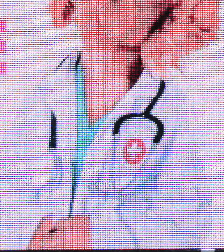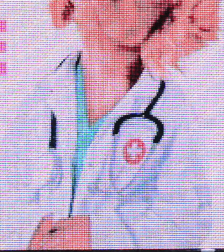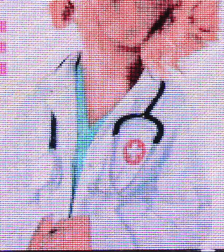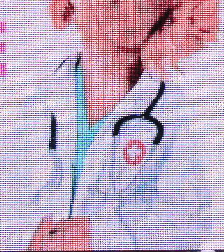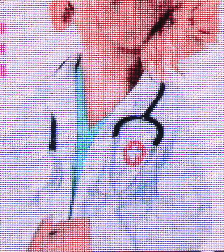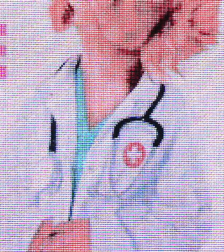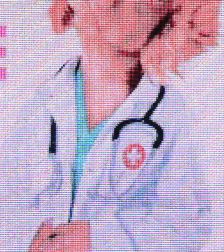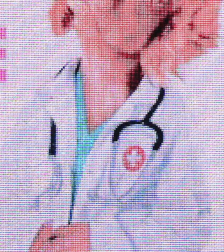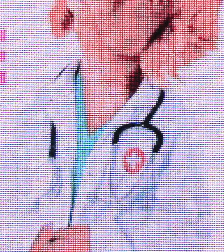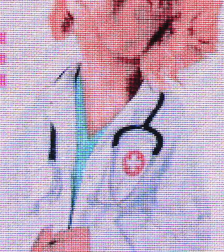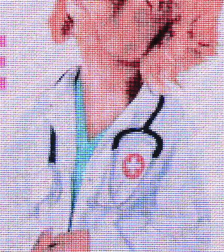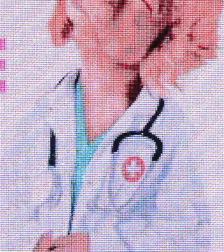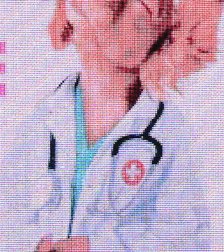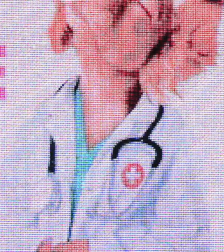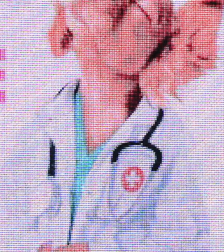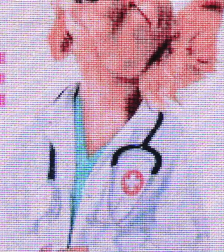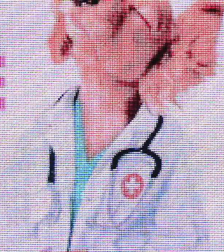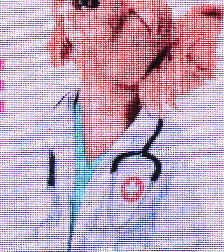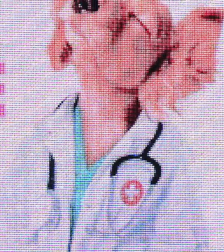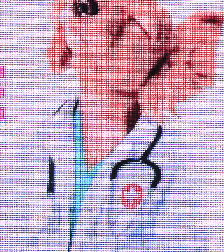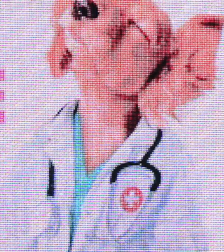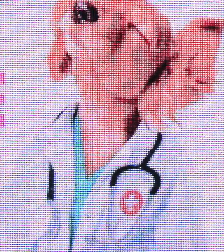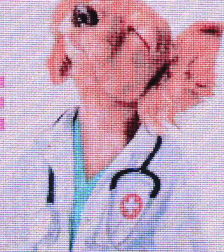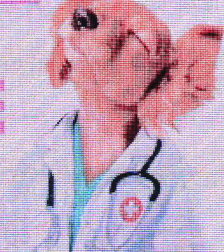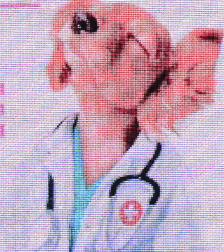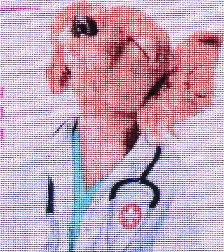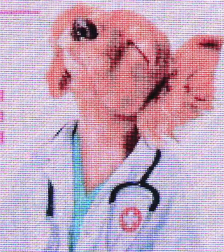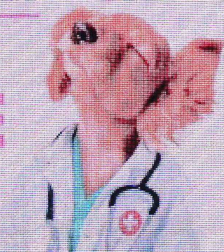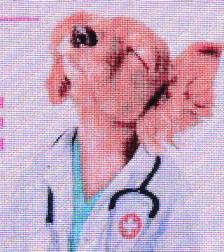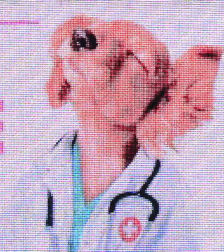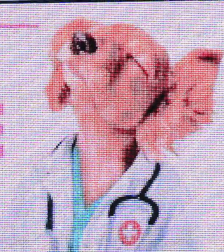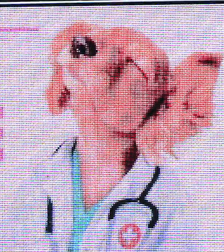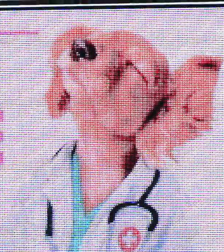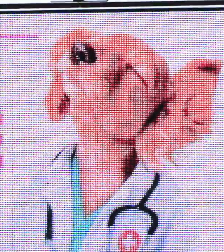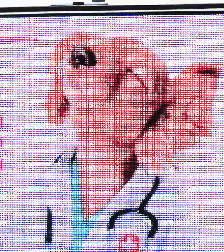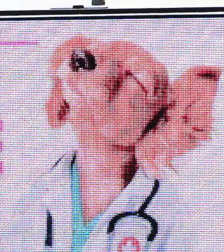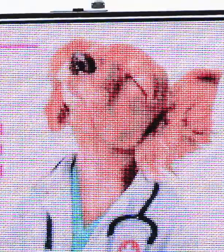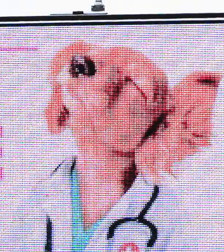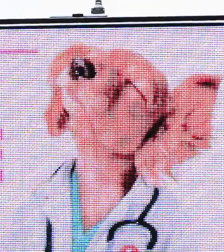distancing if you go outside, even if you were just taking your dog for a walk.